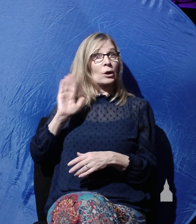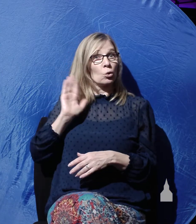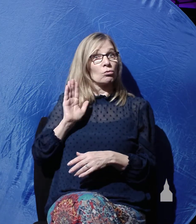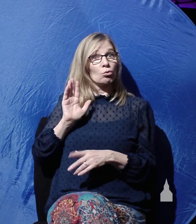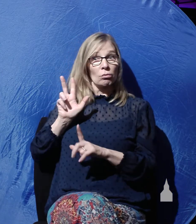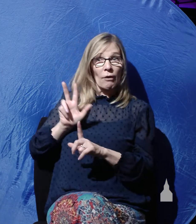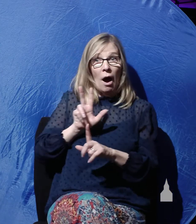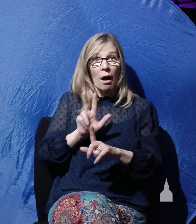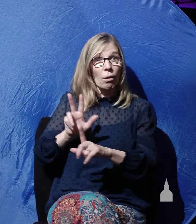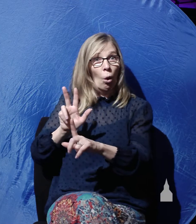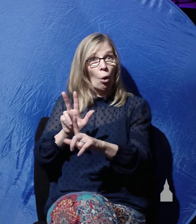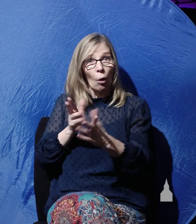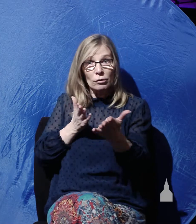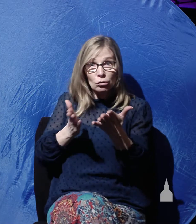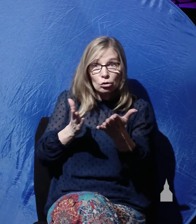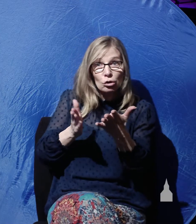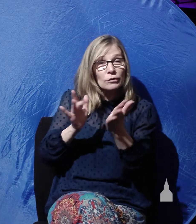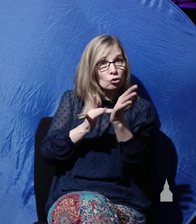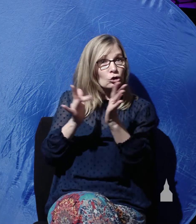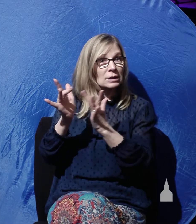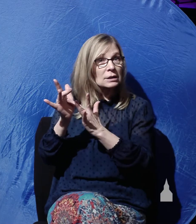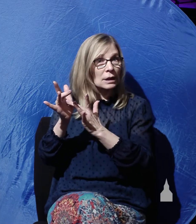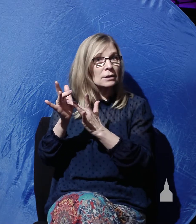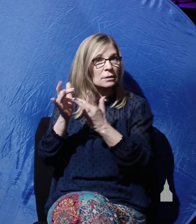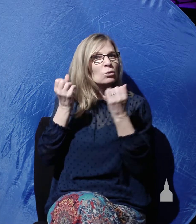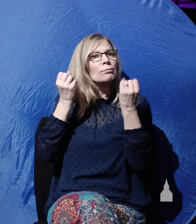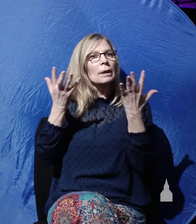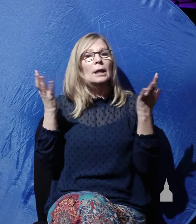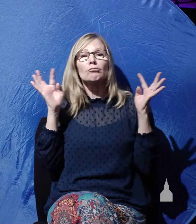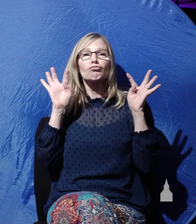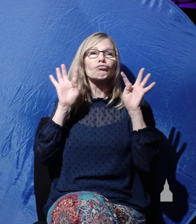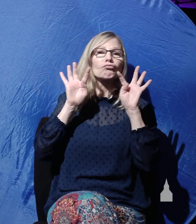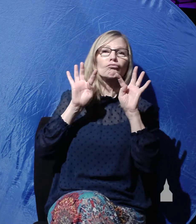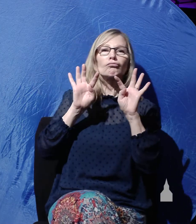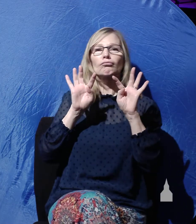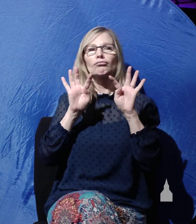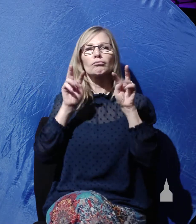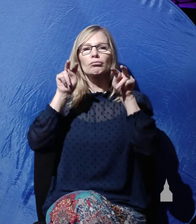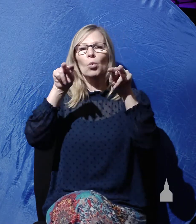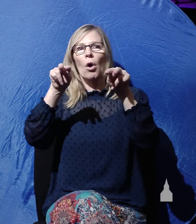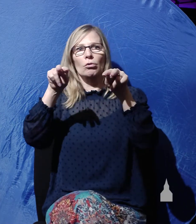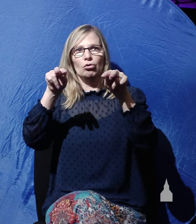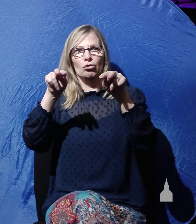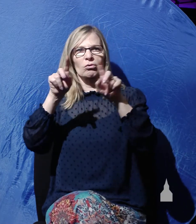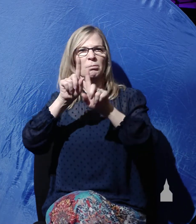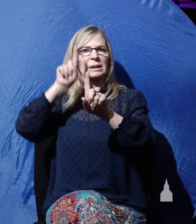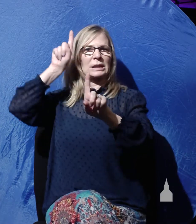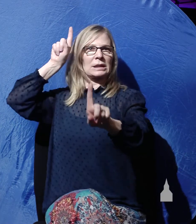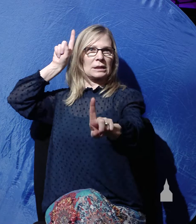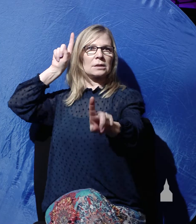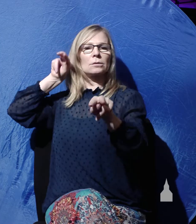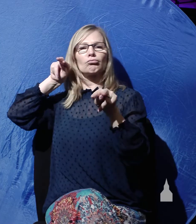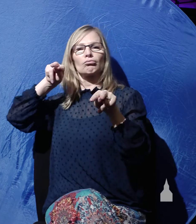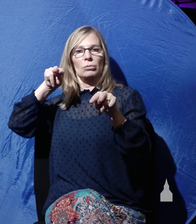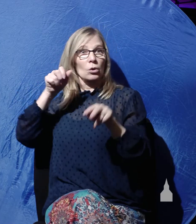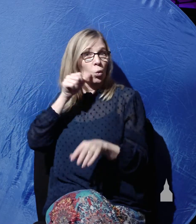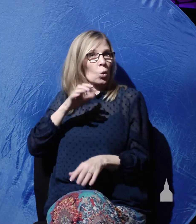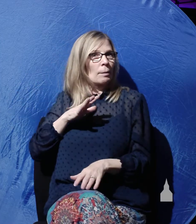women who came up with him. They were amongst the many women who came up with him to Jerusalem. So these women, we learned, they were followers